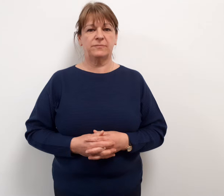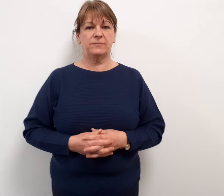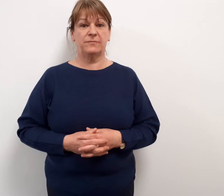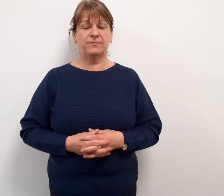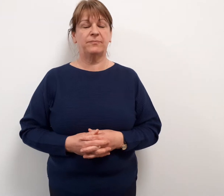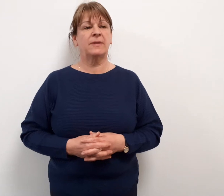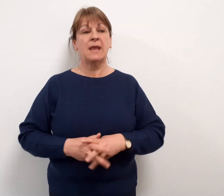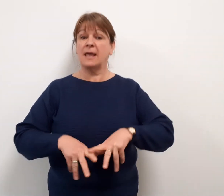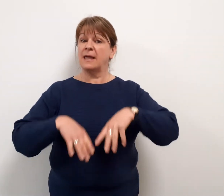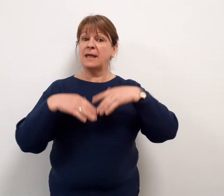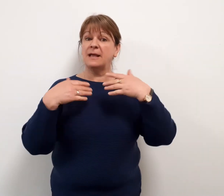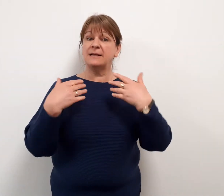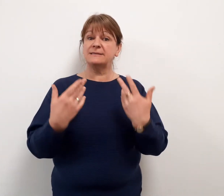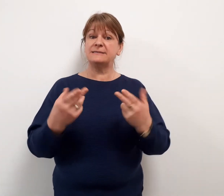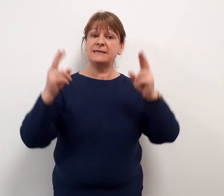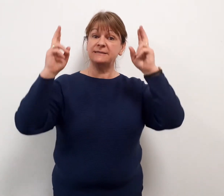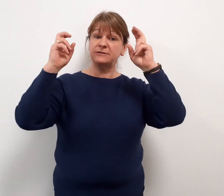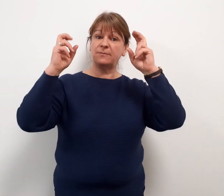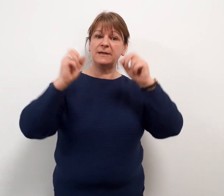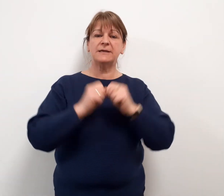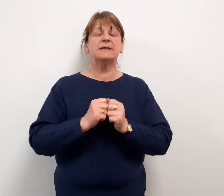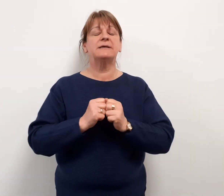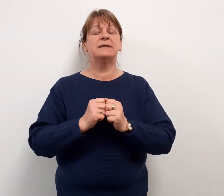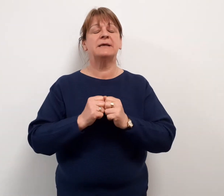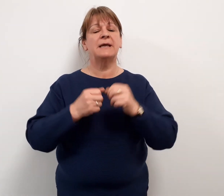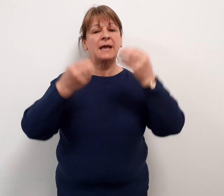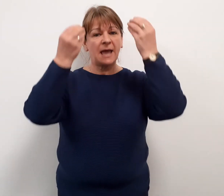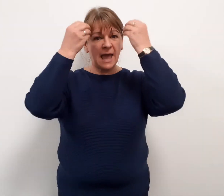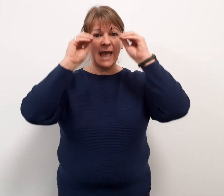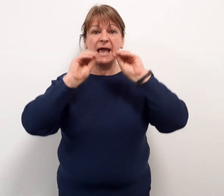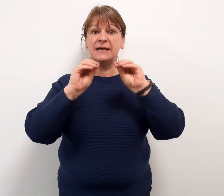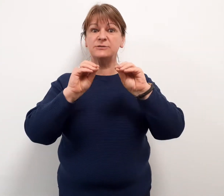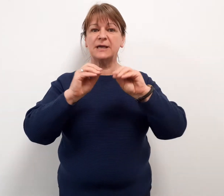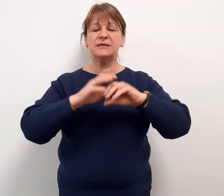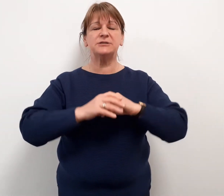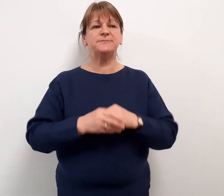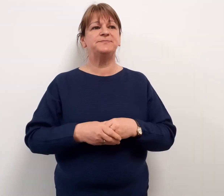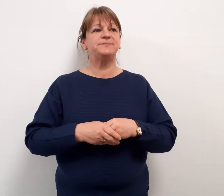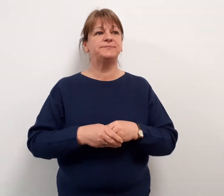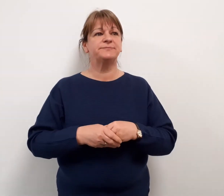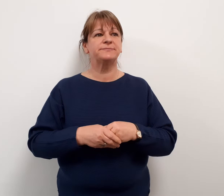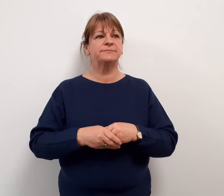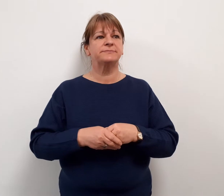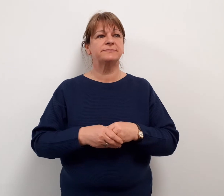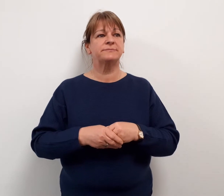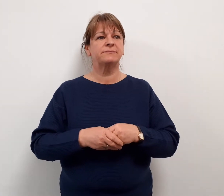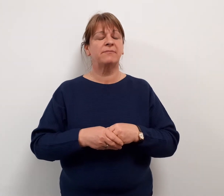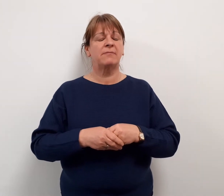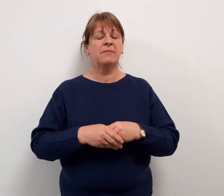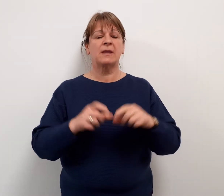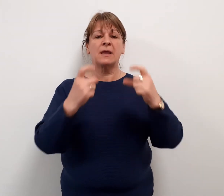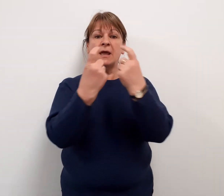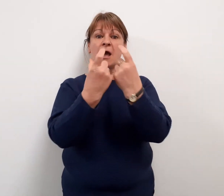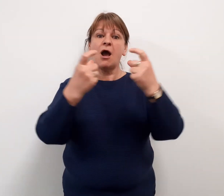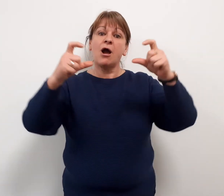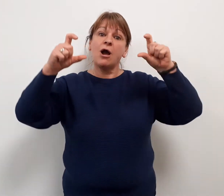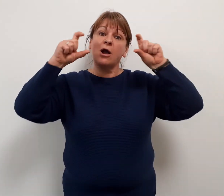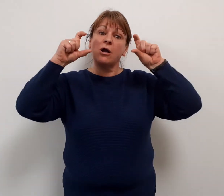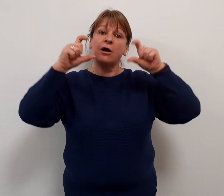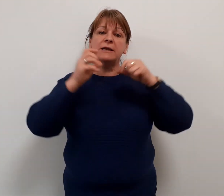Today's topic, education, college,